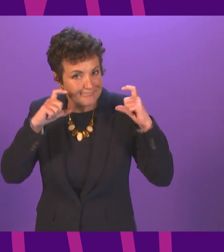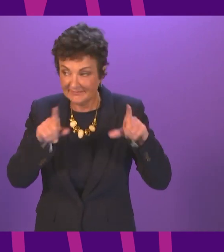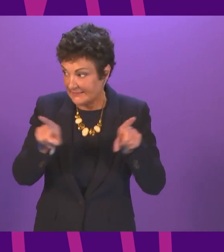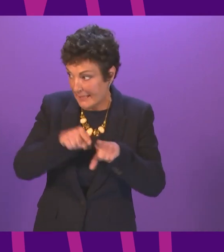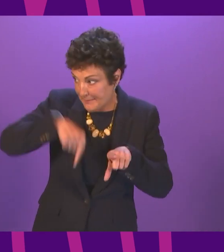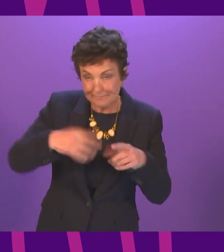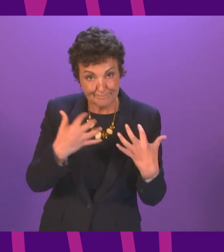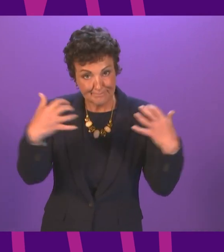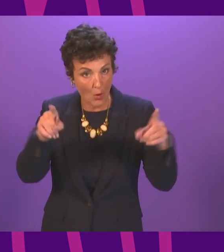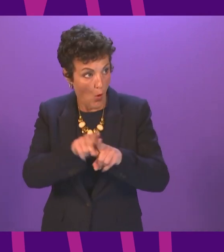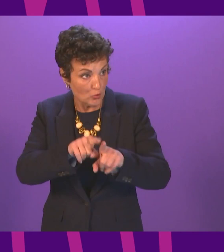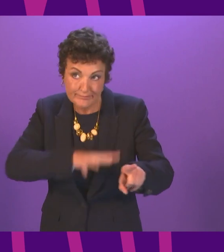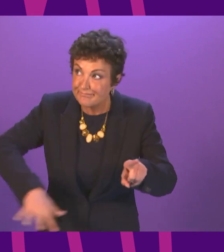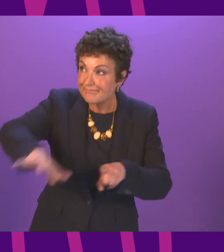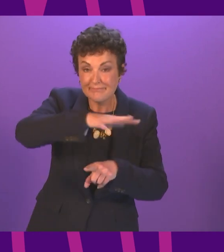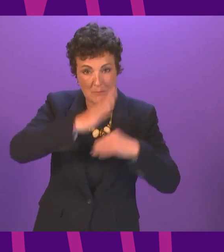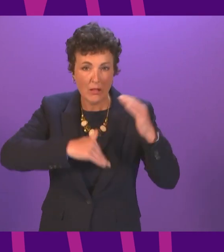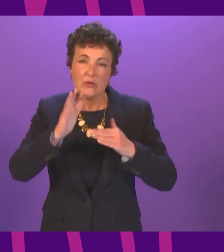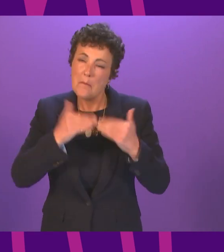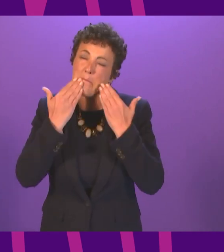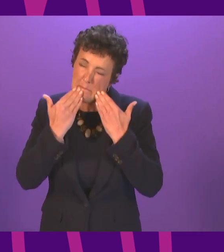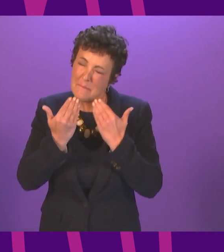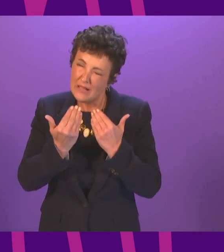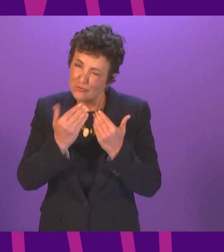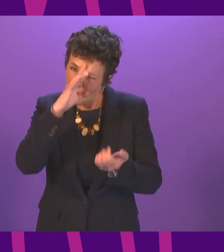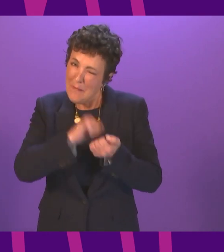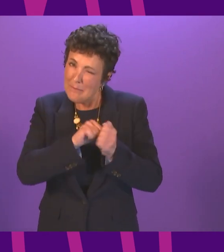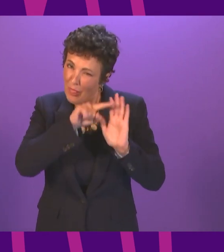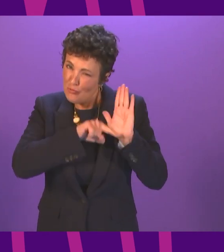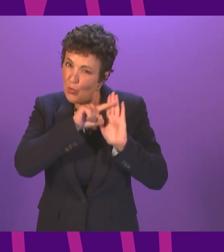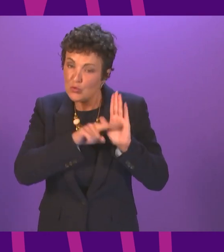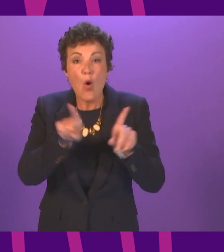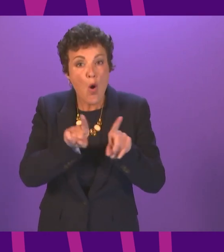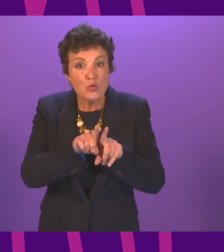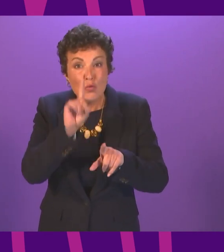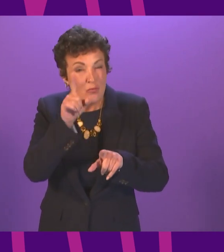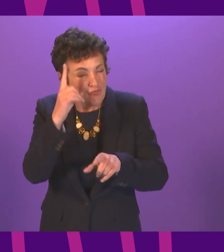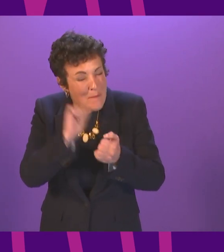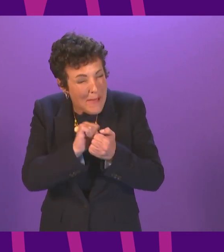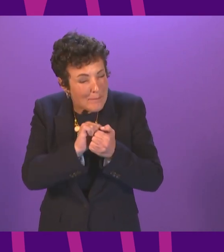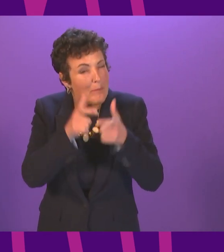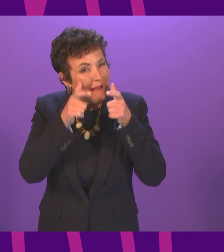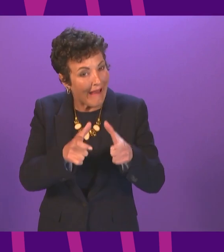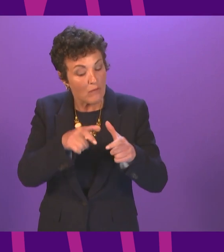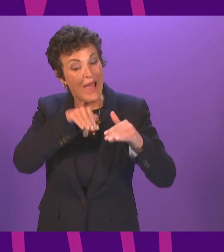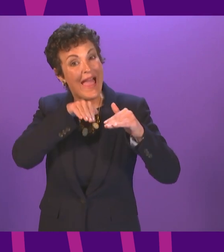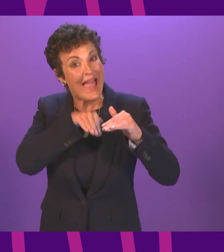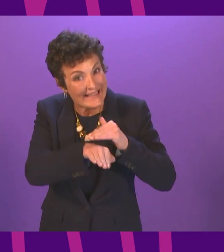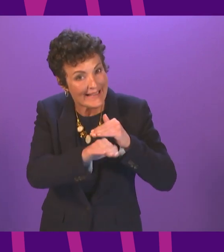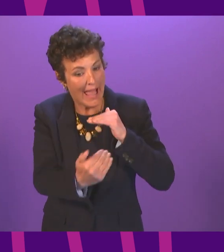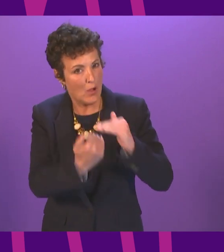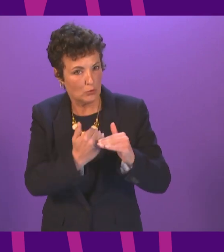Holyrood campus. I ask that members take care to observe these measures, including when entering and exiting the Chamber.